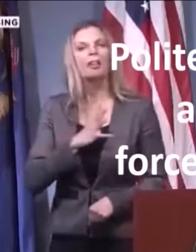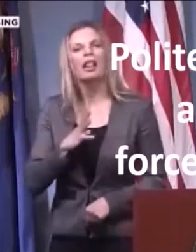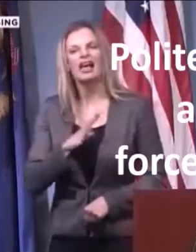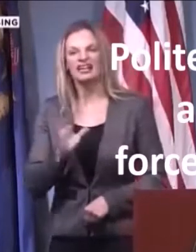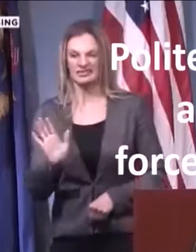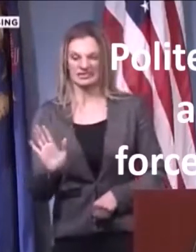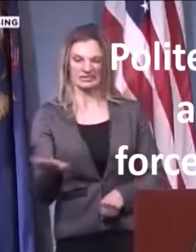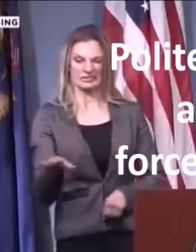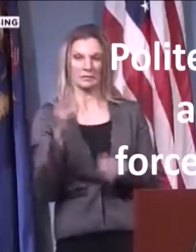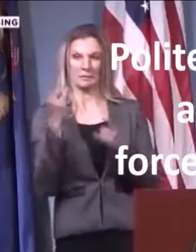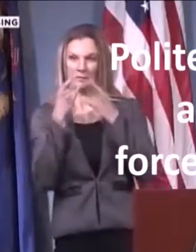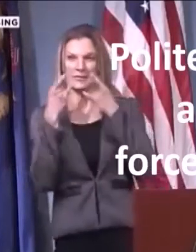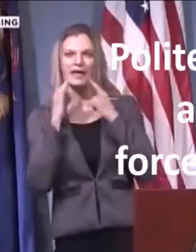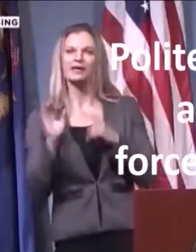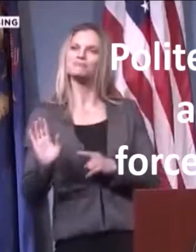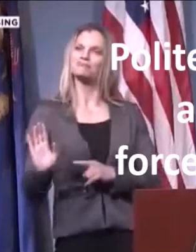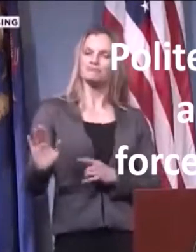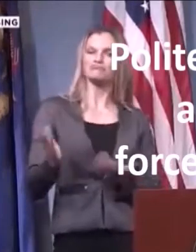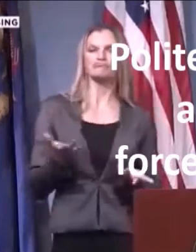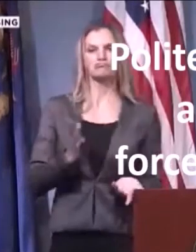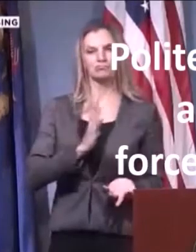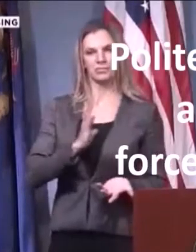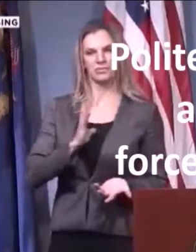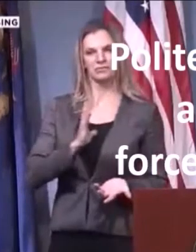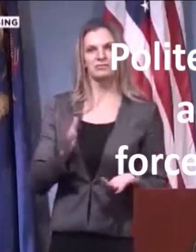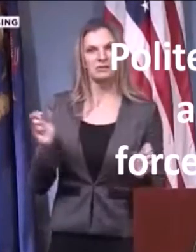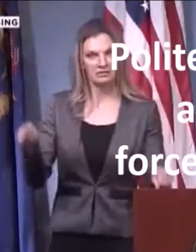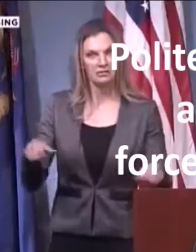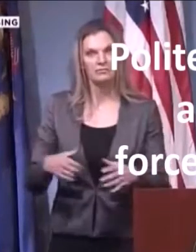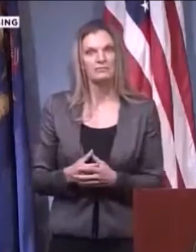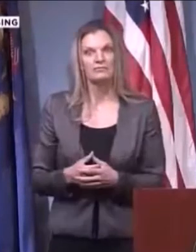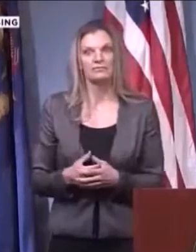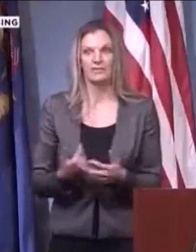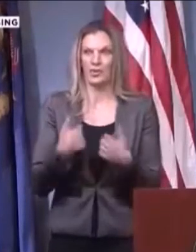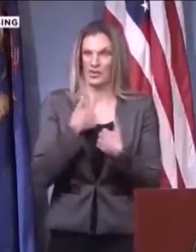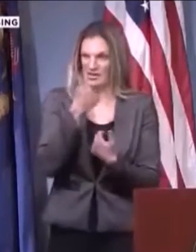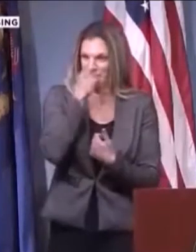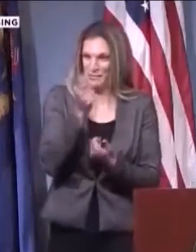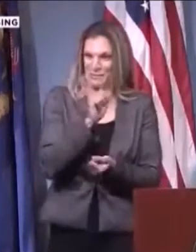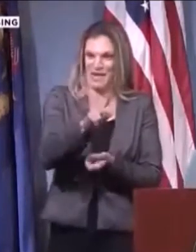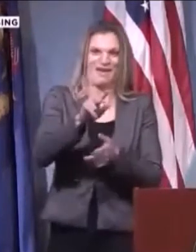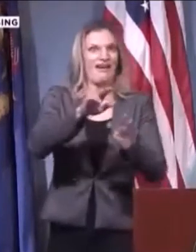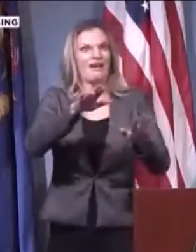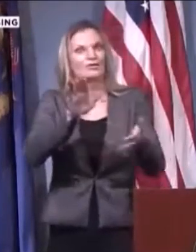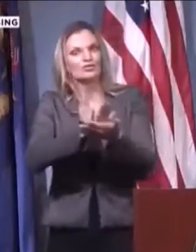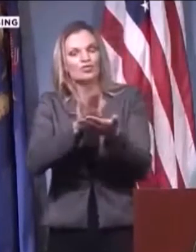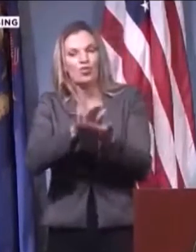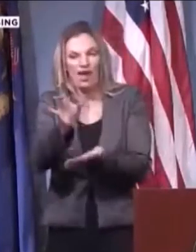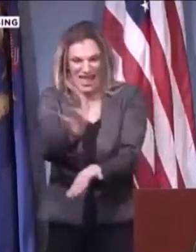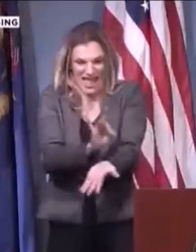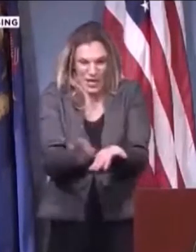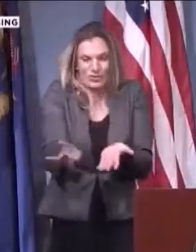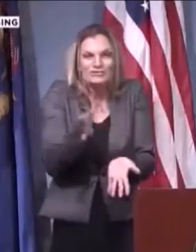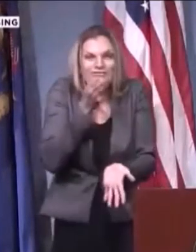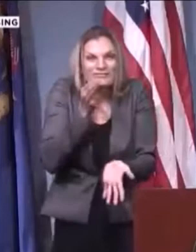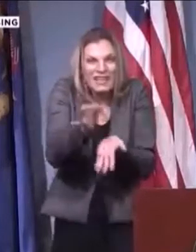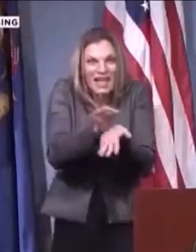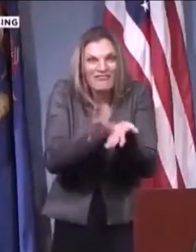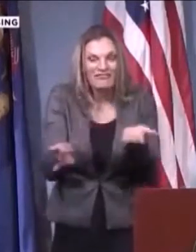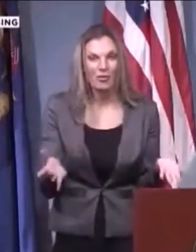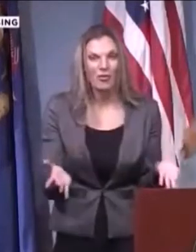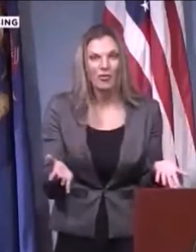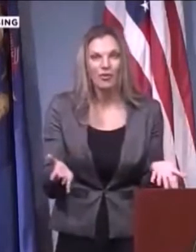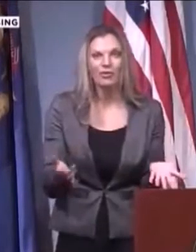also forcefully because it's on all of us. If we're going to get our kids back in school in eight weeks, we've got to at least stay in phase four,